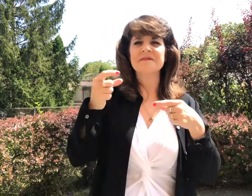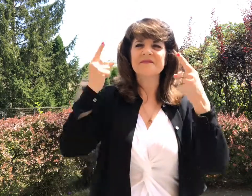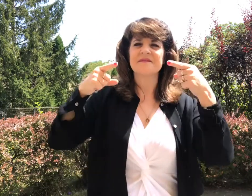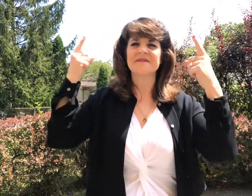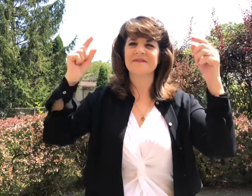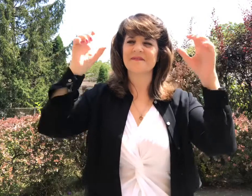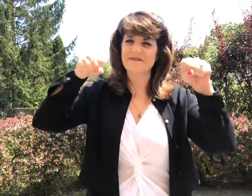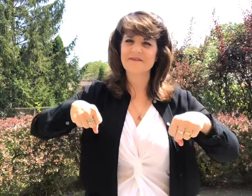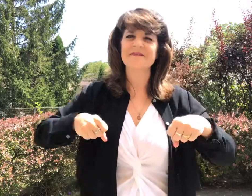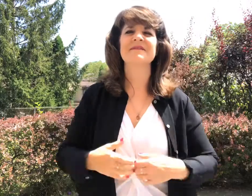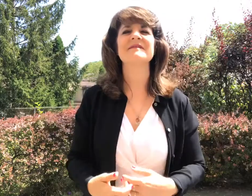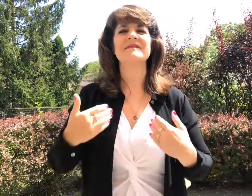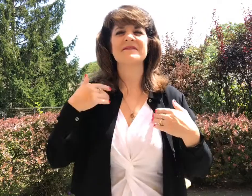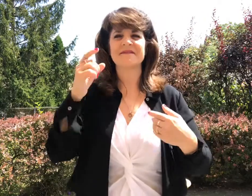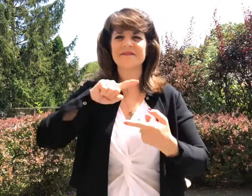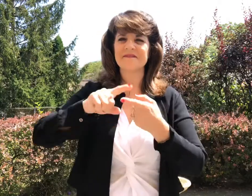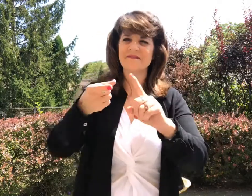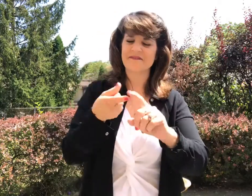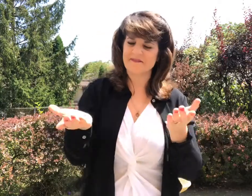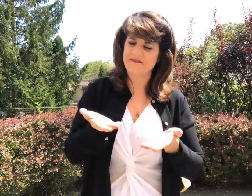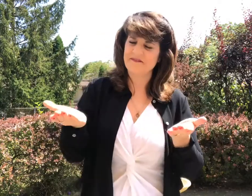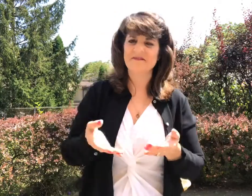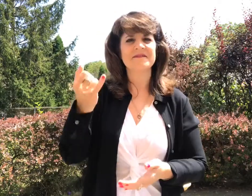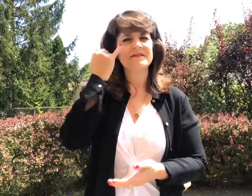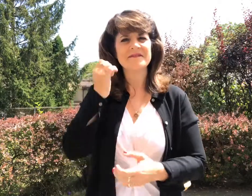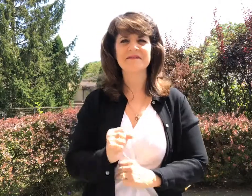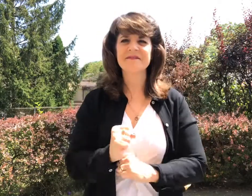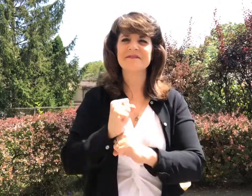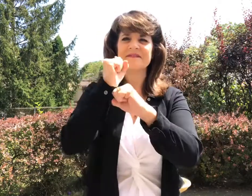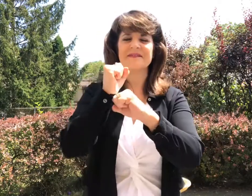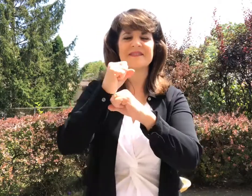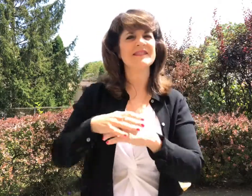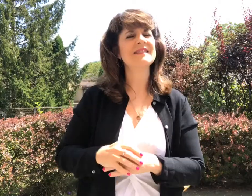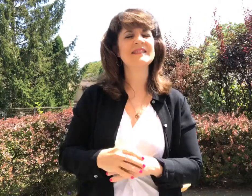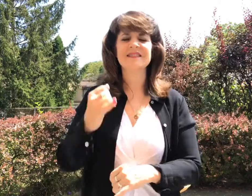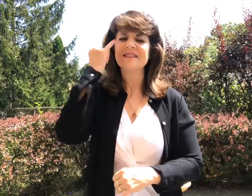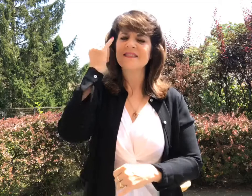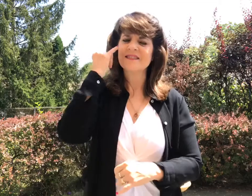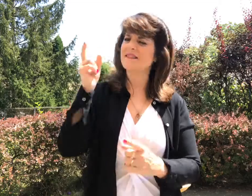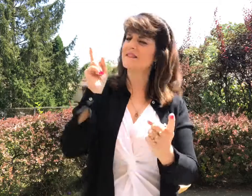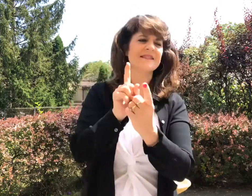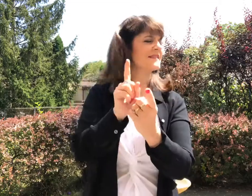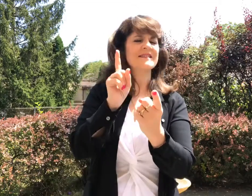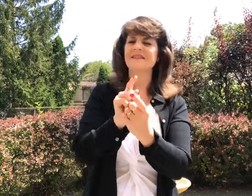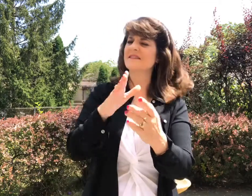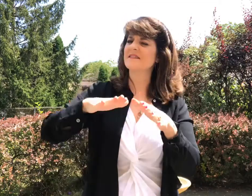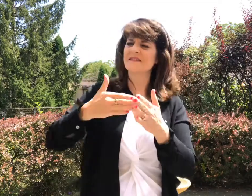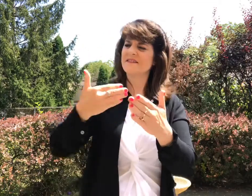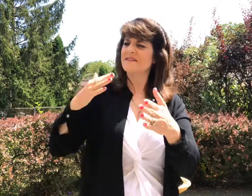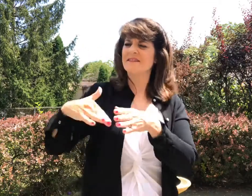major. I got my boys with me, at least those in favor. And if we don't need before I leave, I hope I'll see you